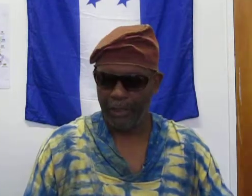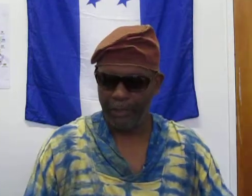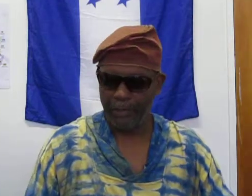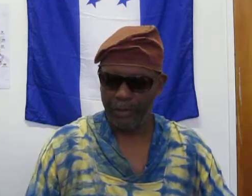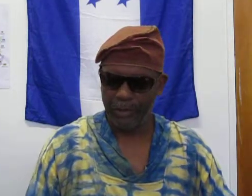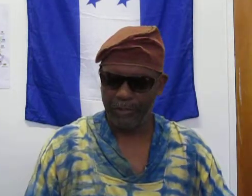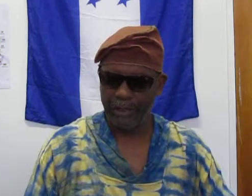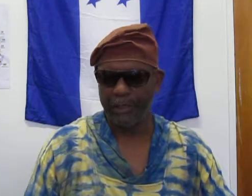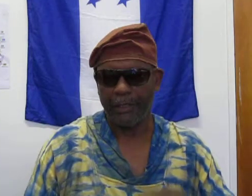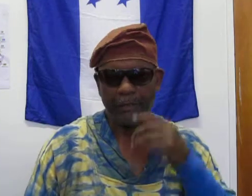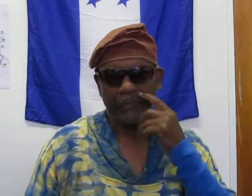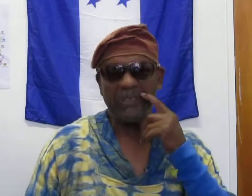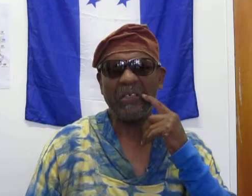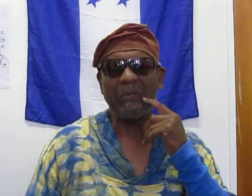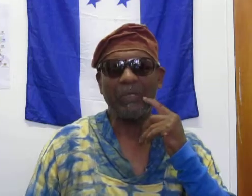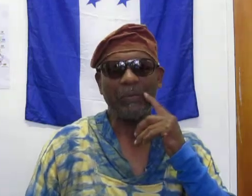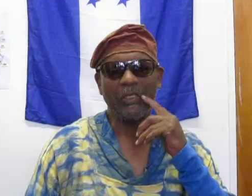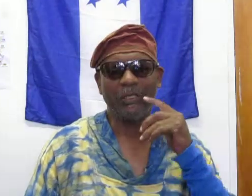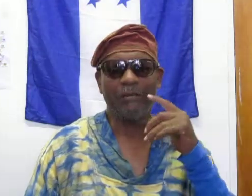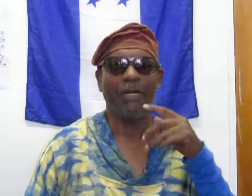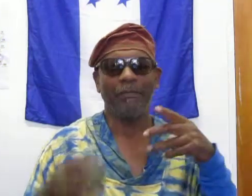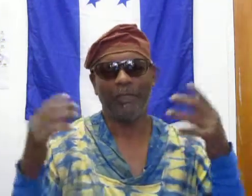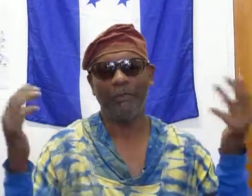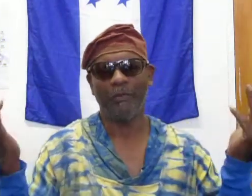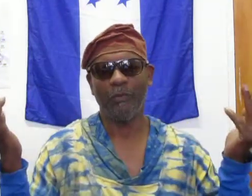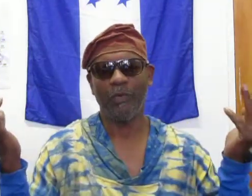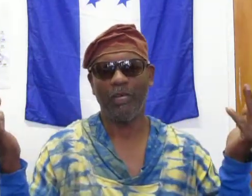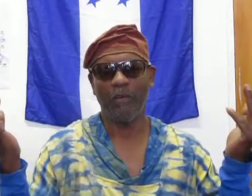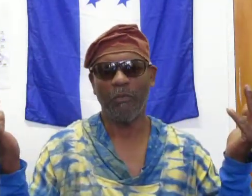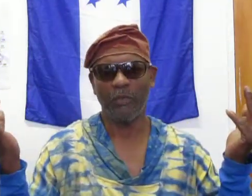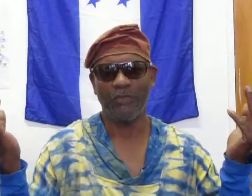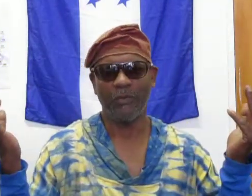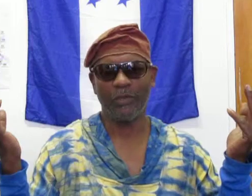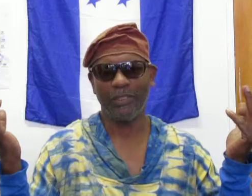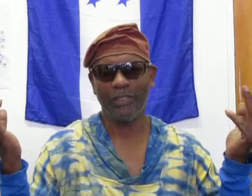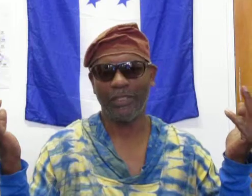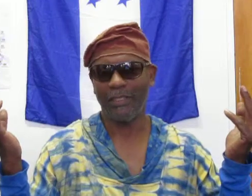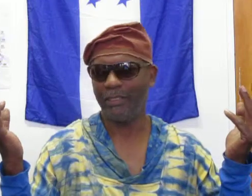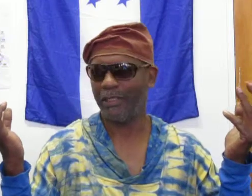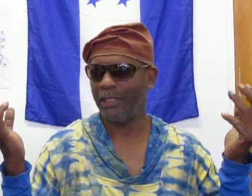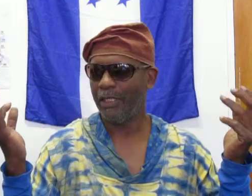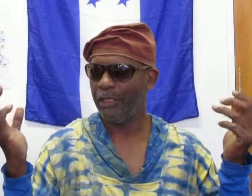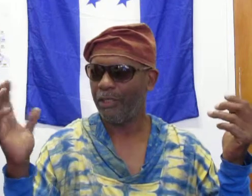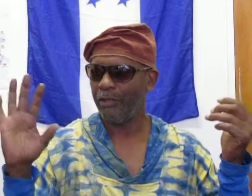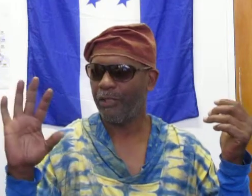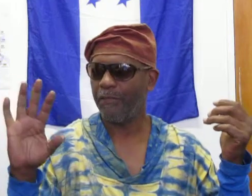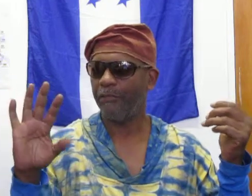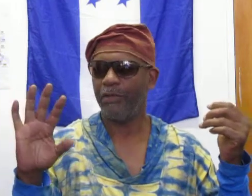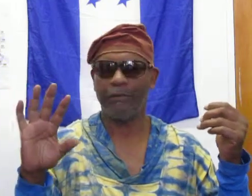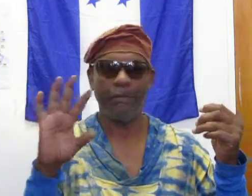It's supposed to be, what I'm going to do, what I know most, of course, is the United States. You know, you have three